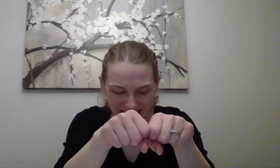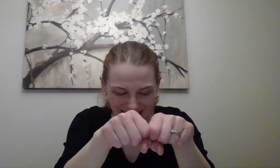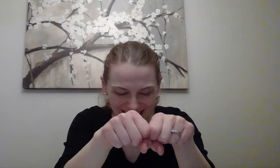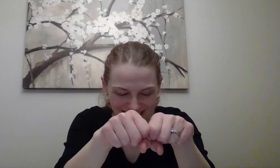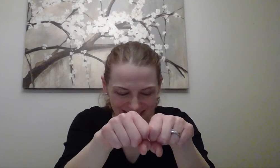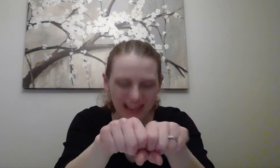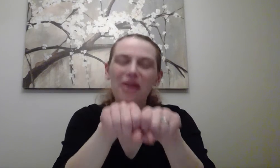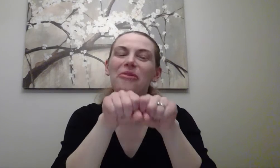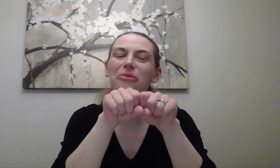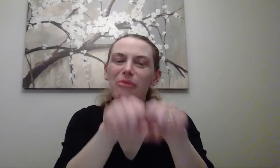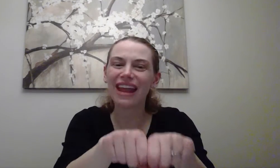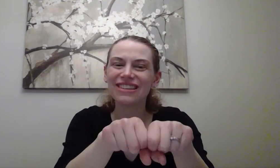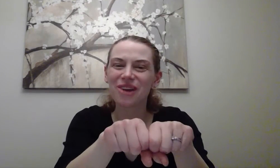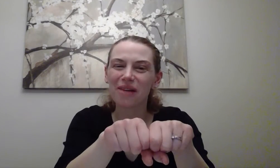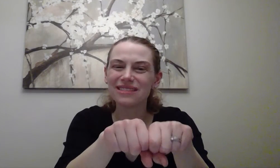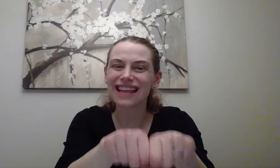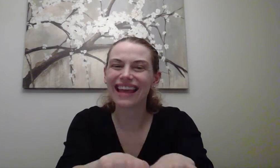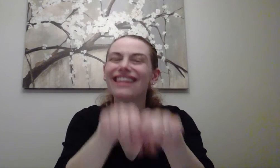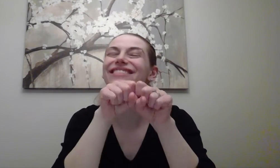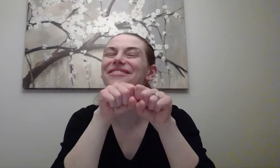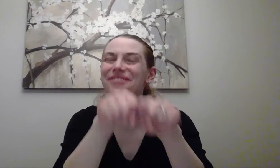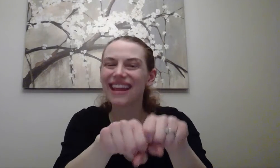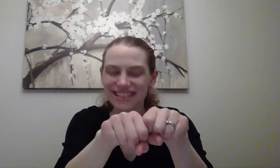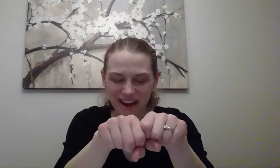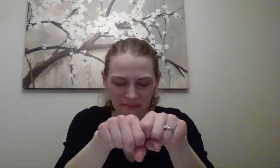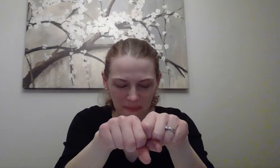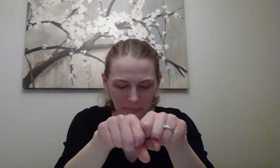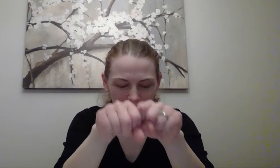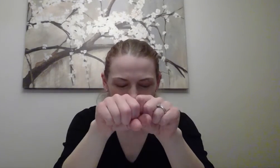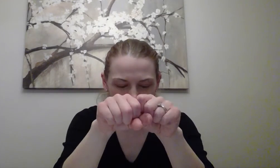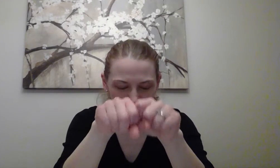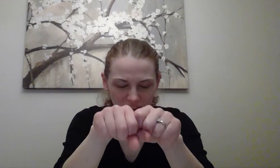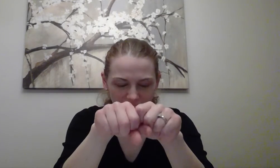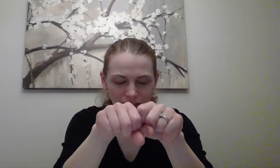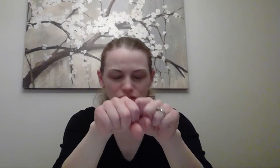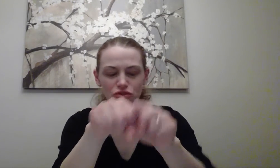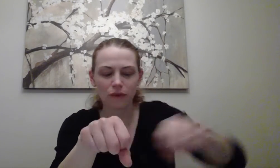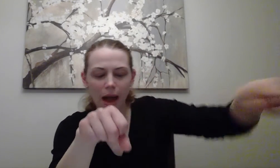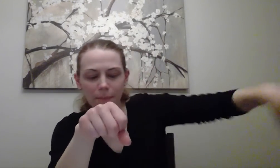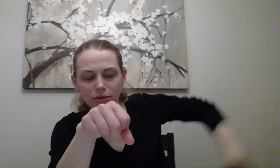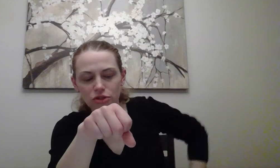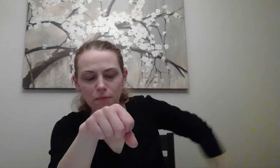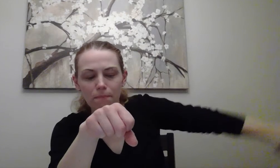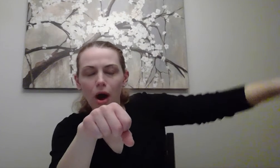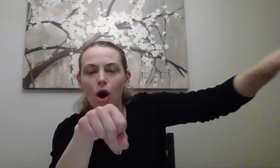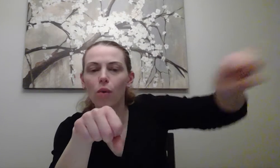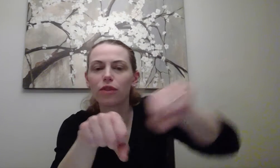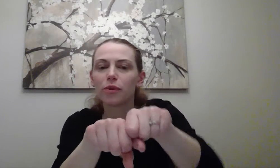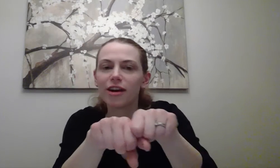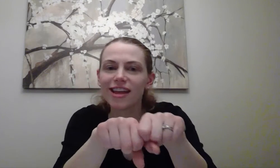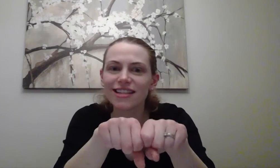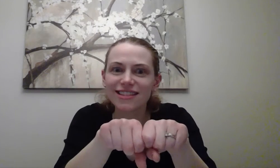Backpack. Raindrop. Say it. Raindrop. Change drop to bow. the word is.